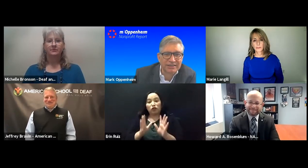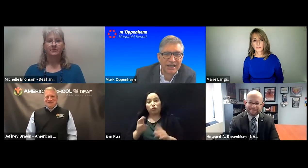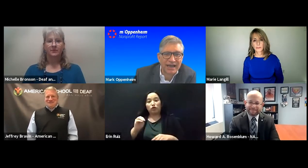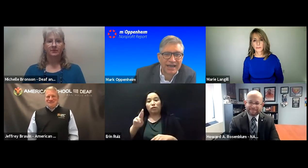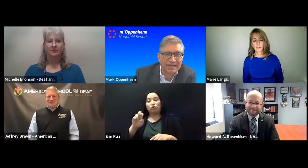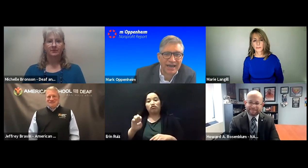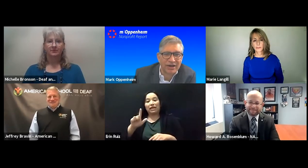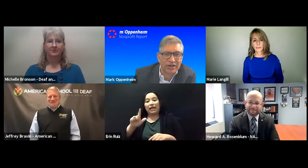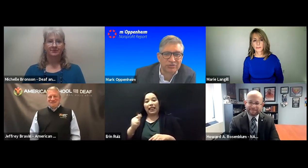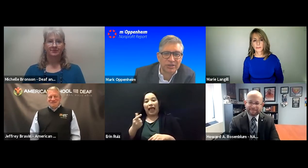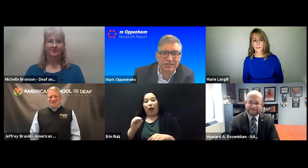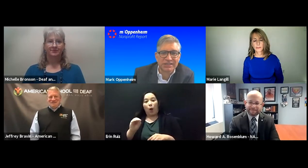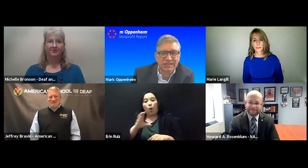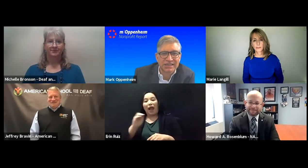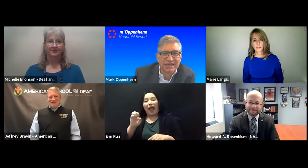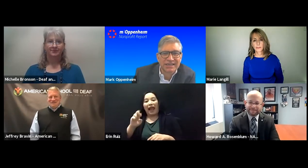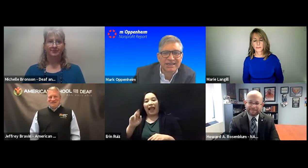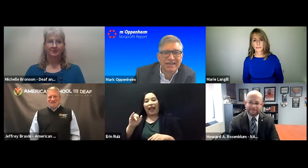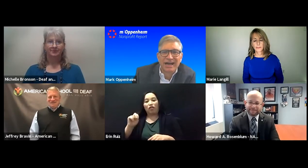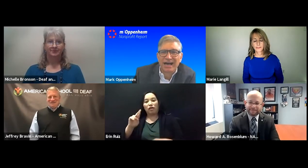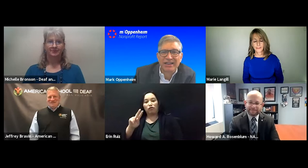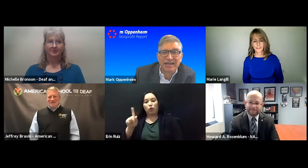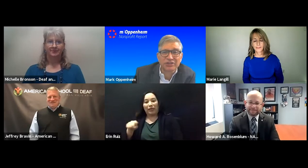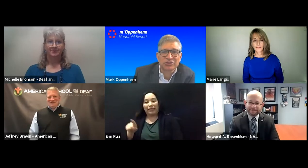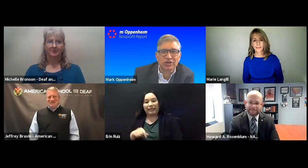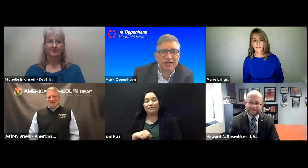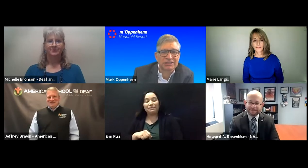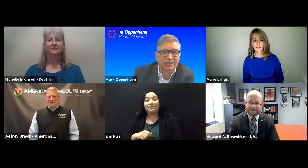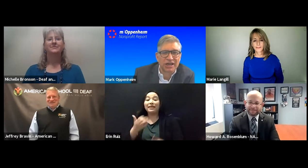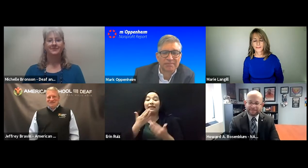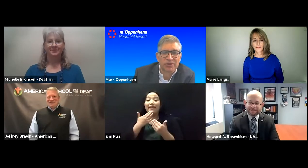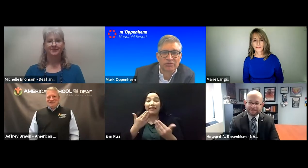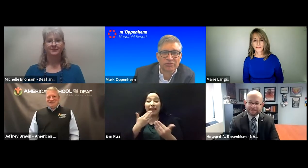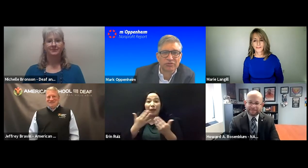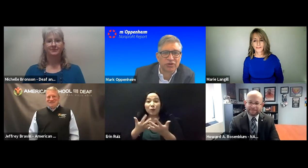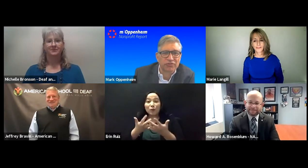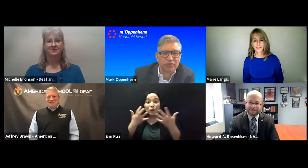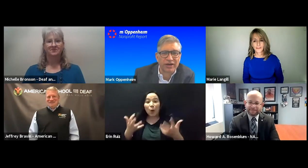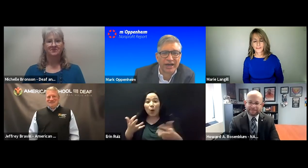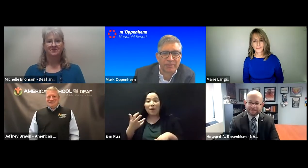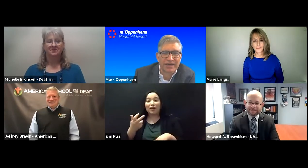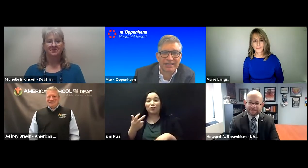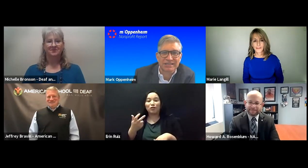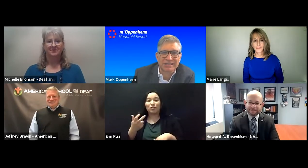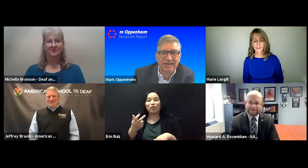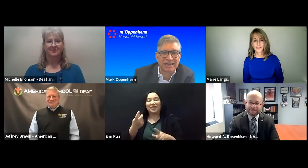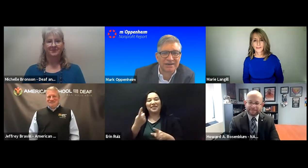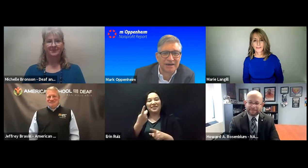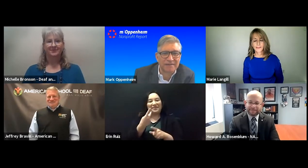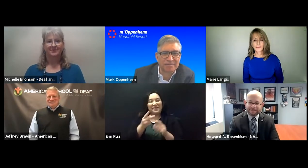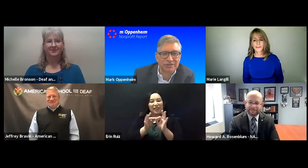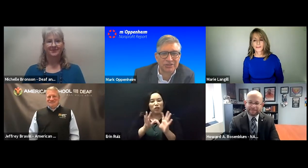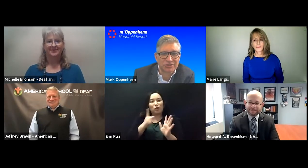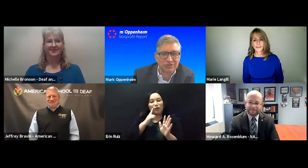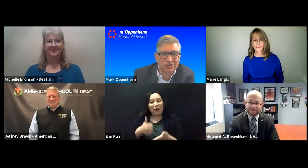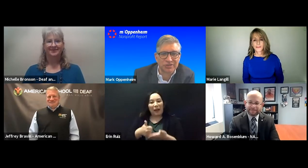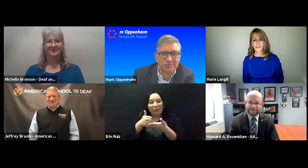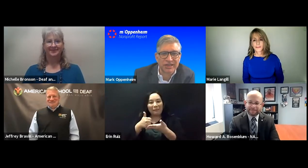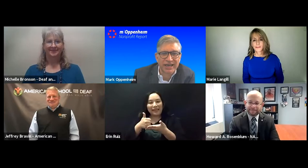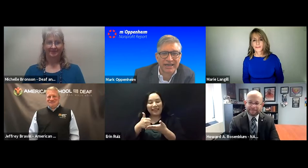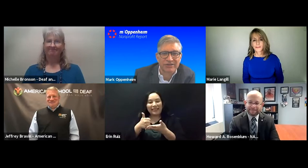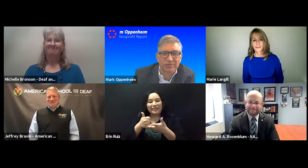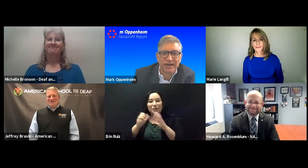Langell and Aaron Ruiz. Thank you so much, both of you, for helping us to